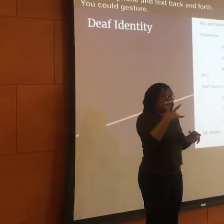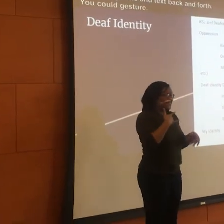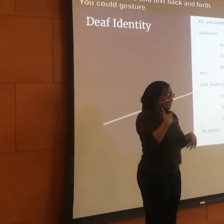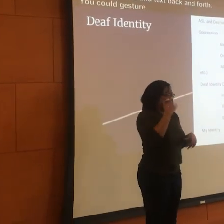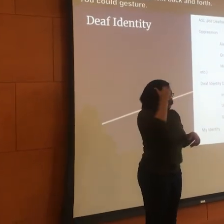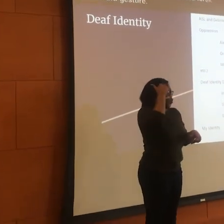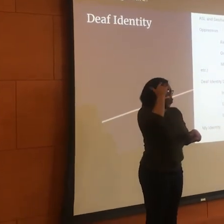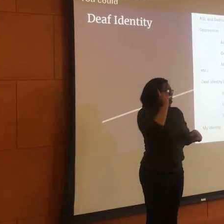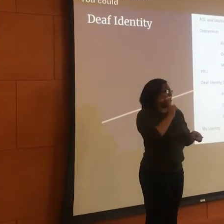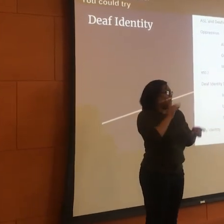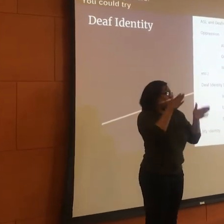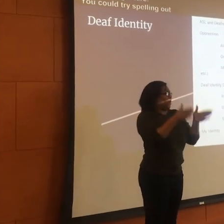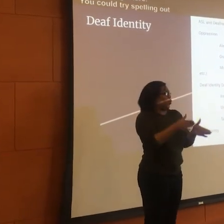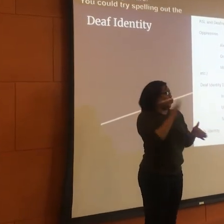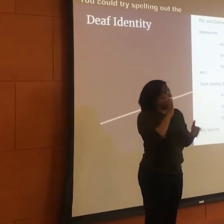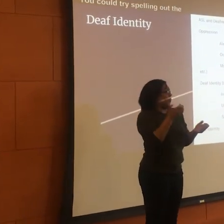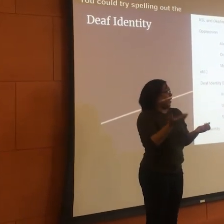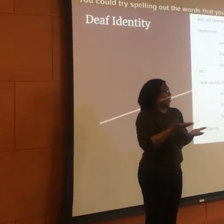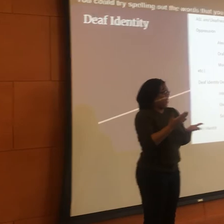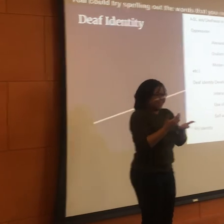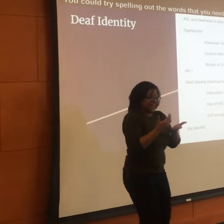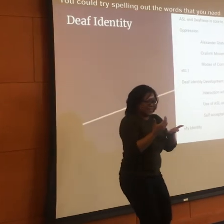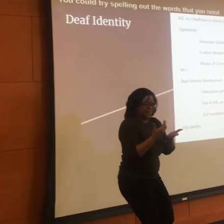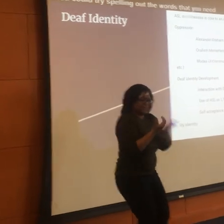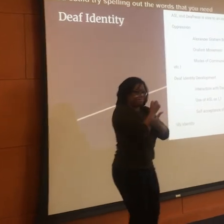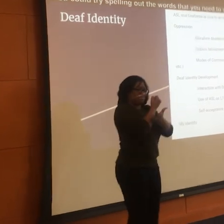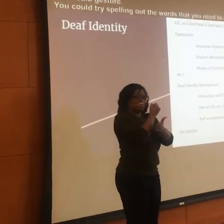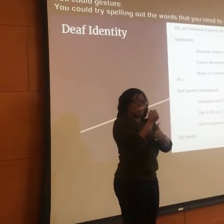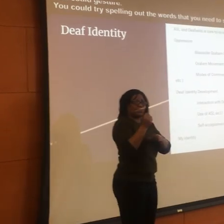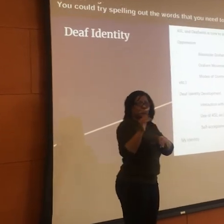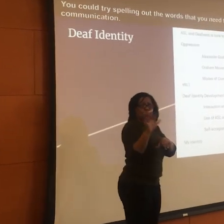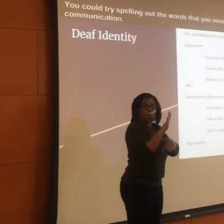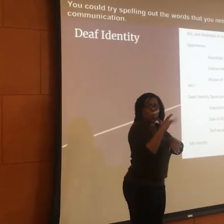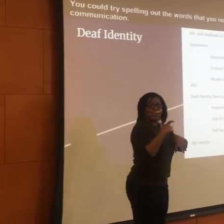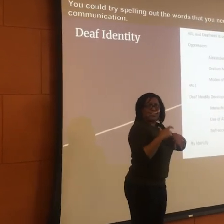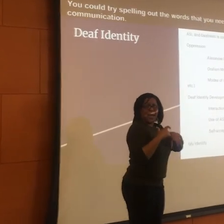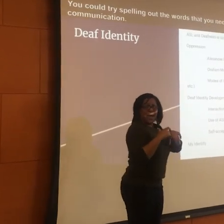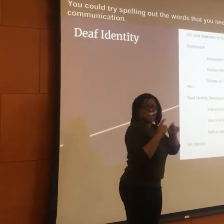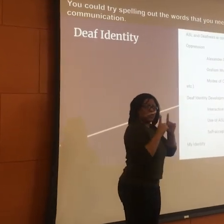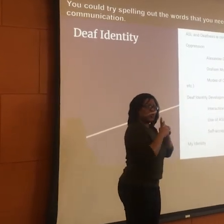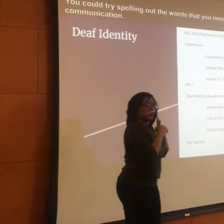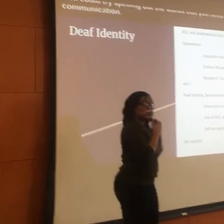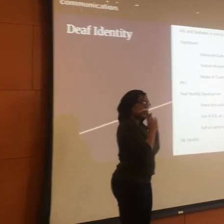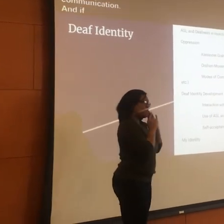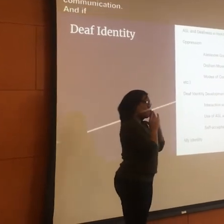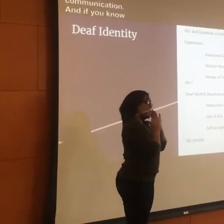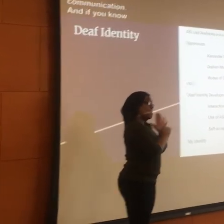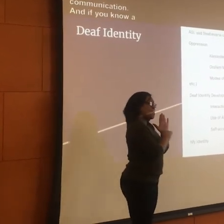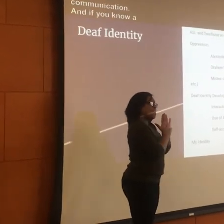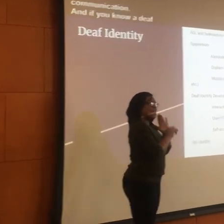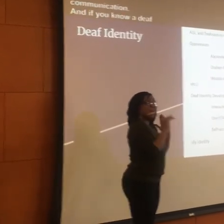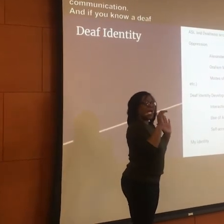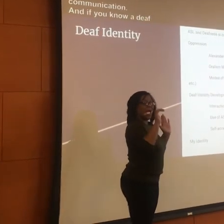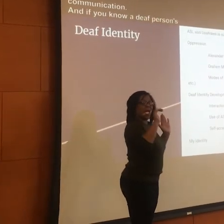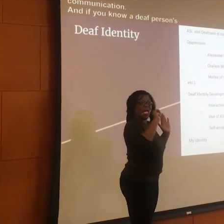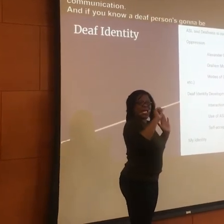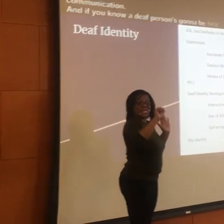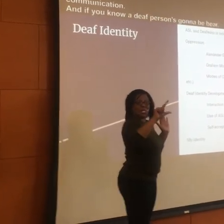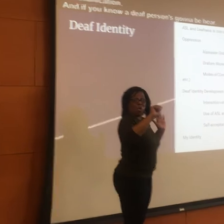say. Basic communication. And if you know whatever person is going to be here, go ahead and take your time. Look